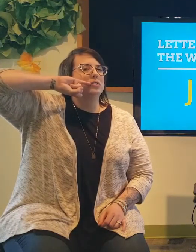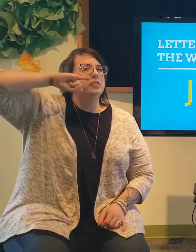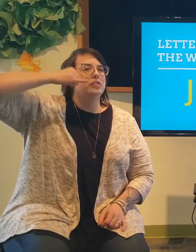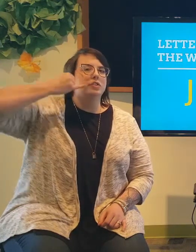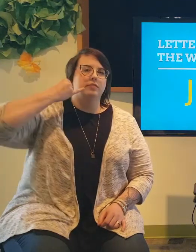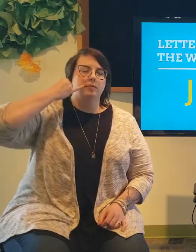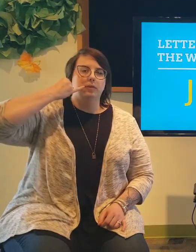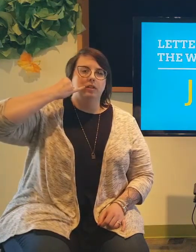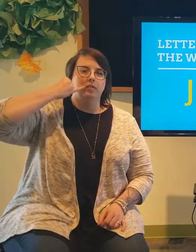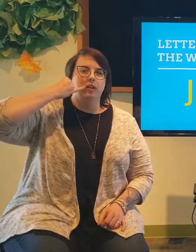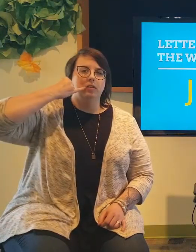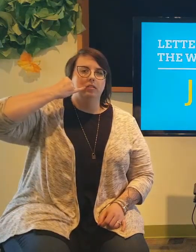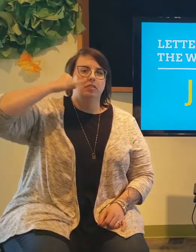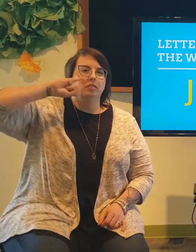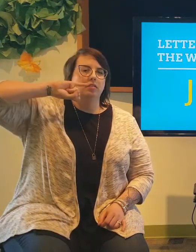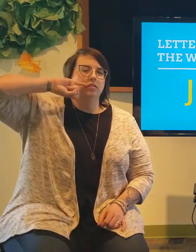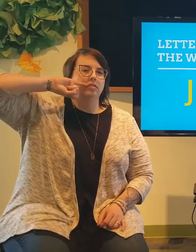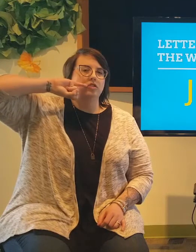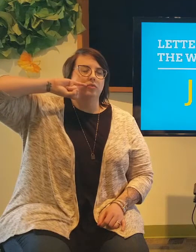so you're just flipping it around. Juice. Juice.